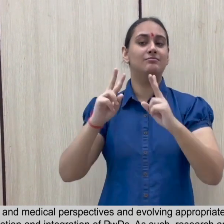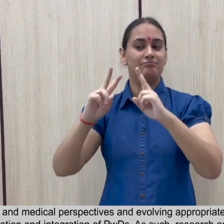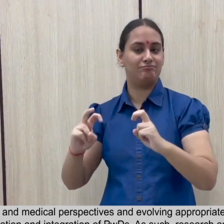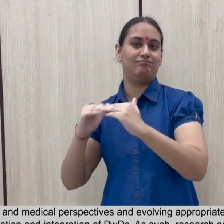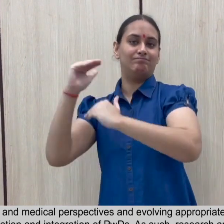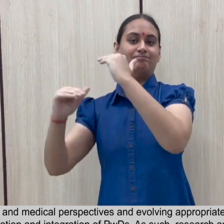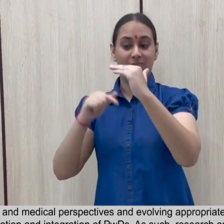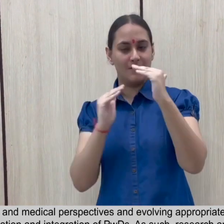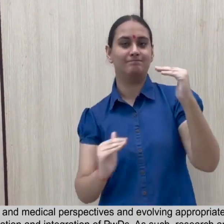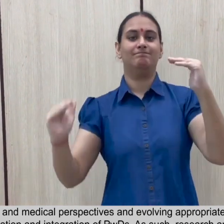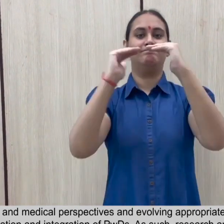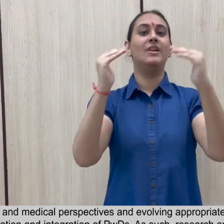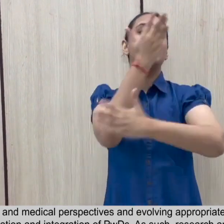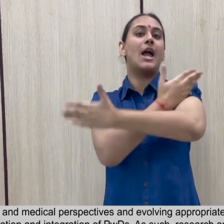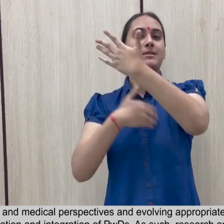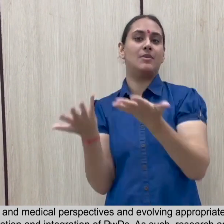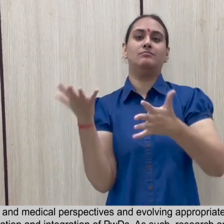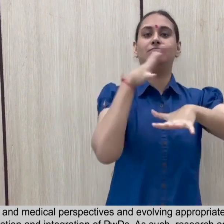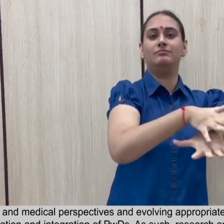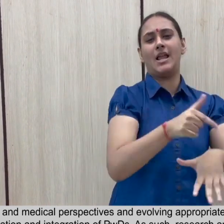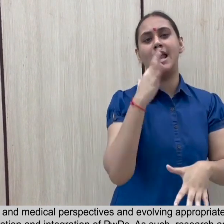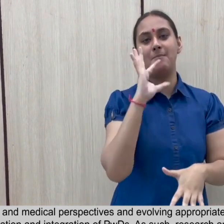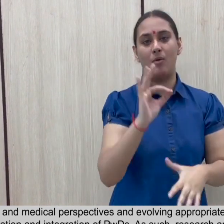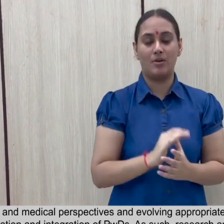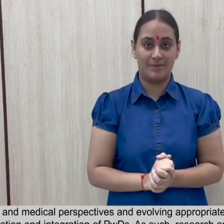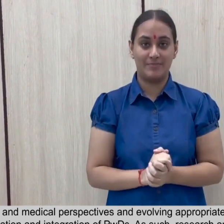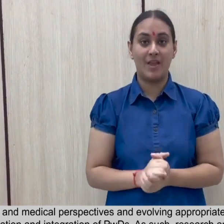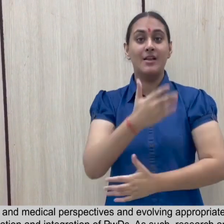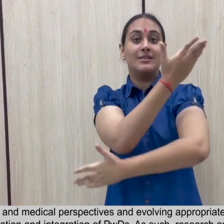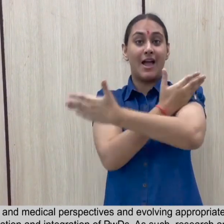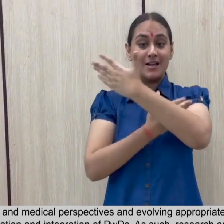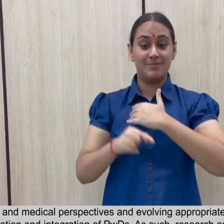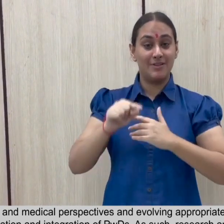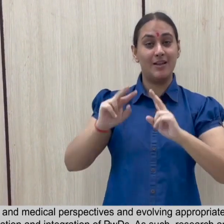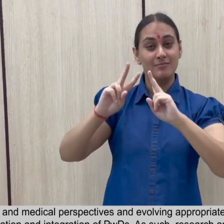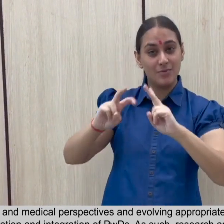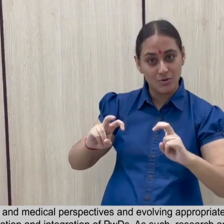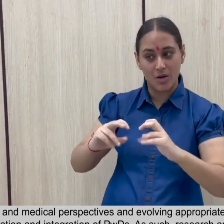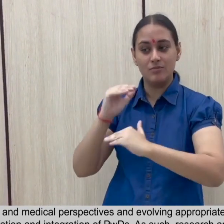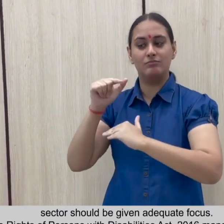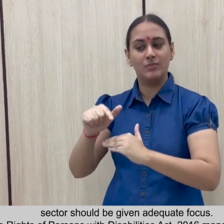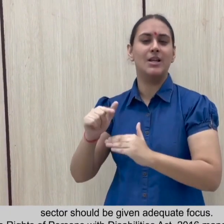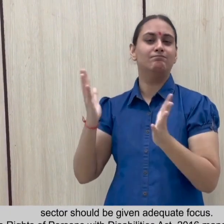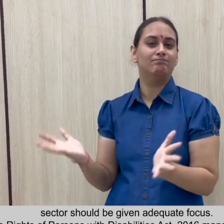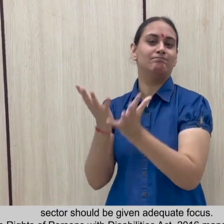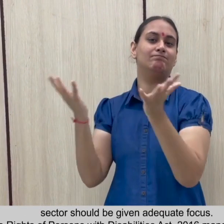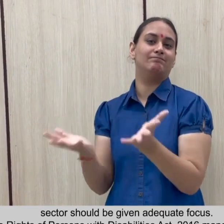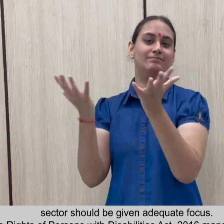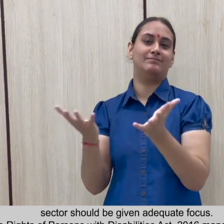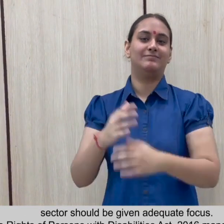for rehabilitation and integration of PWDs. As such, research and development in disability sector should be given adequate focus.